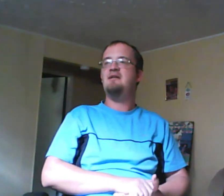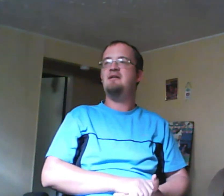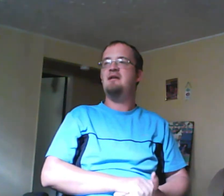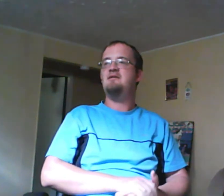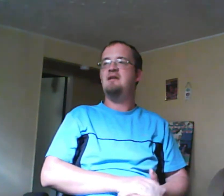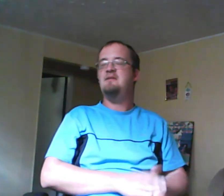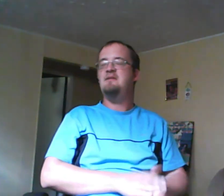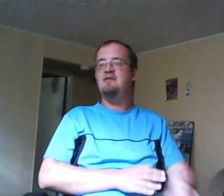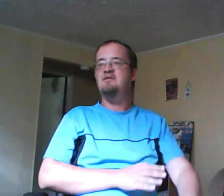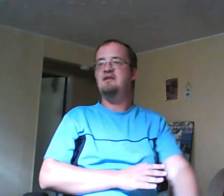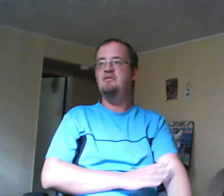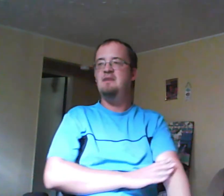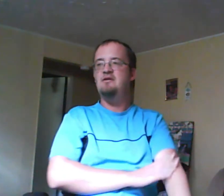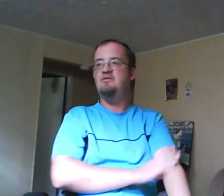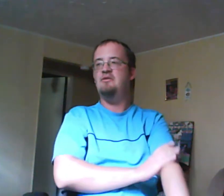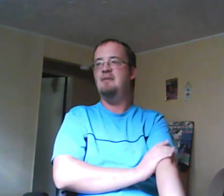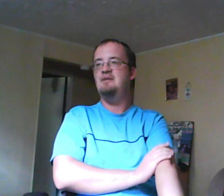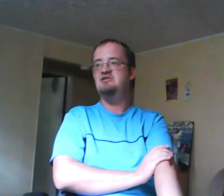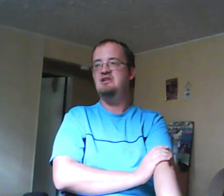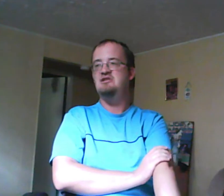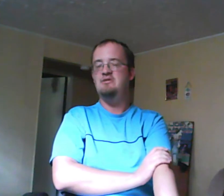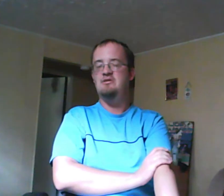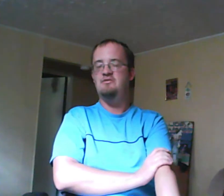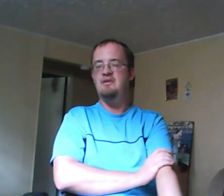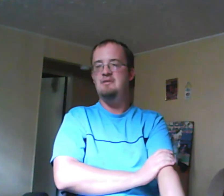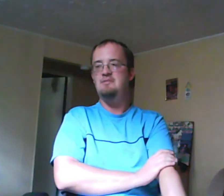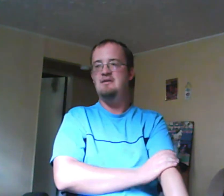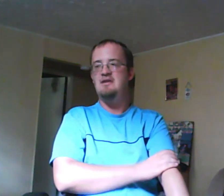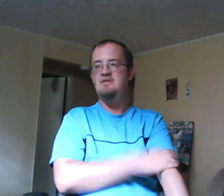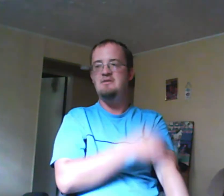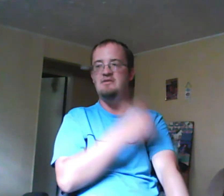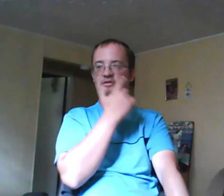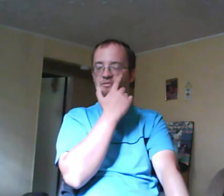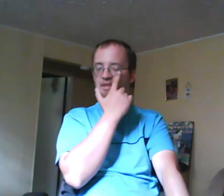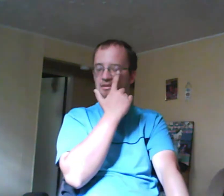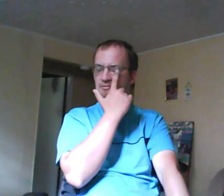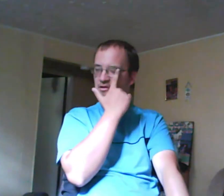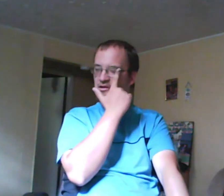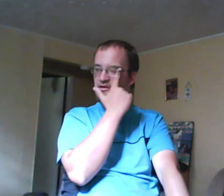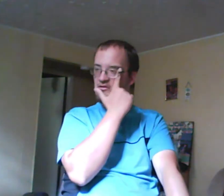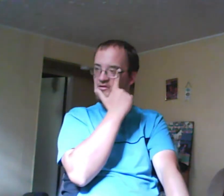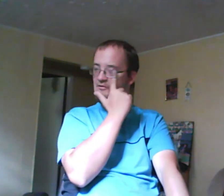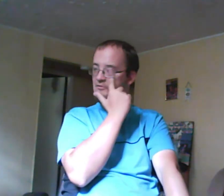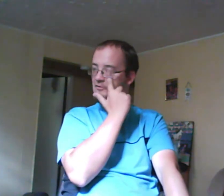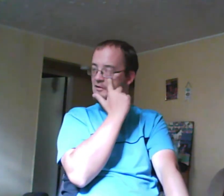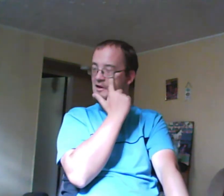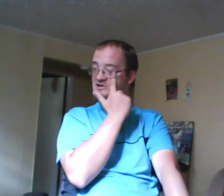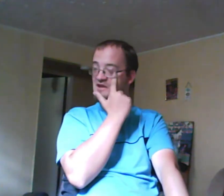And Esme tells Sake, don't make her throw up because she could choke on her vomit because Esme saw her mom kill herself at age 10,